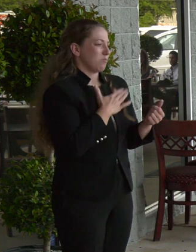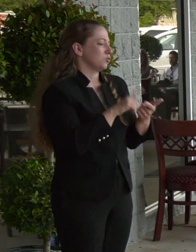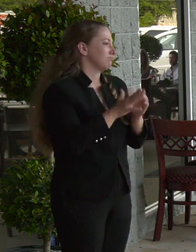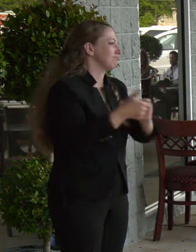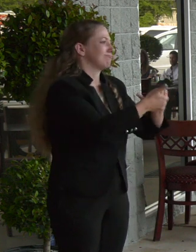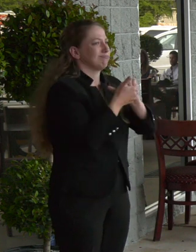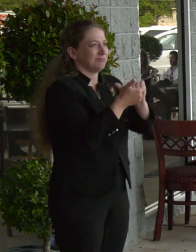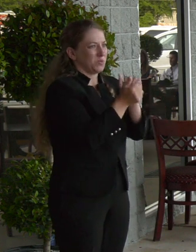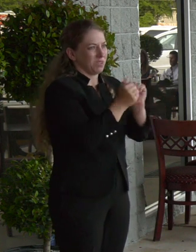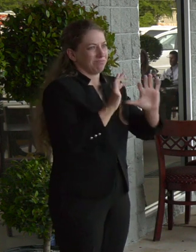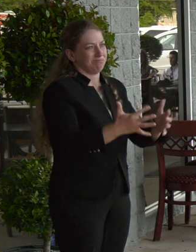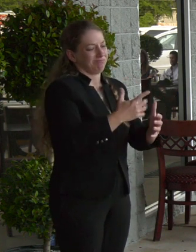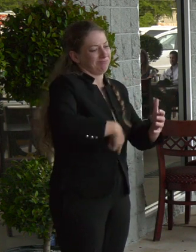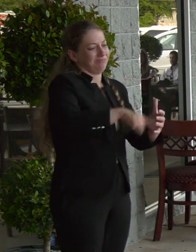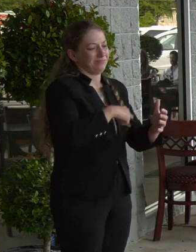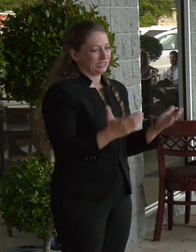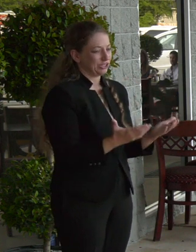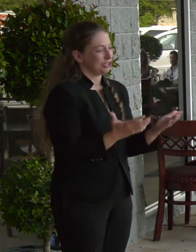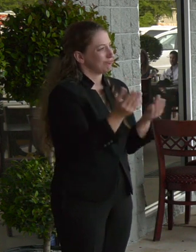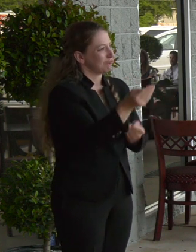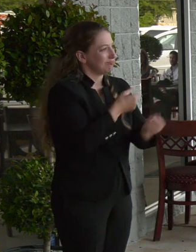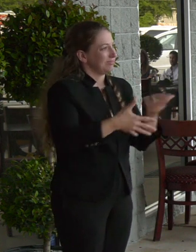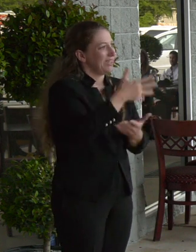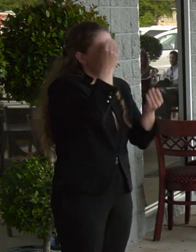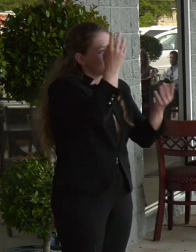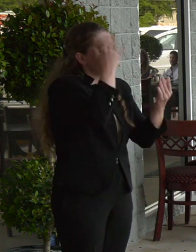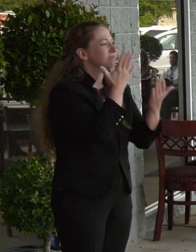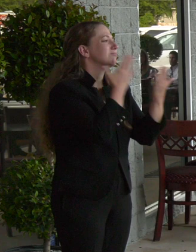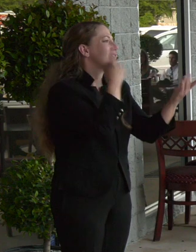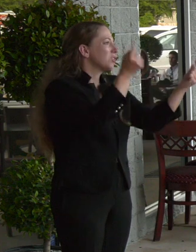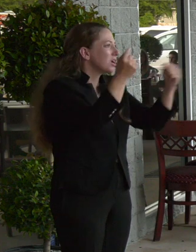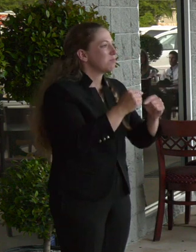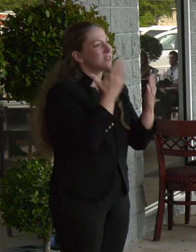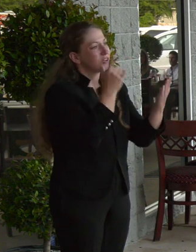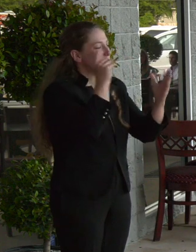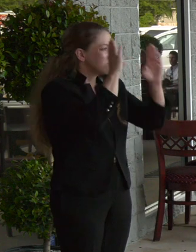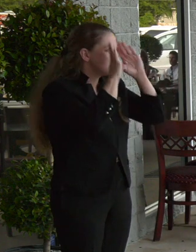part of that equal exchange of information. Thank you very much for coming and for your time.